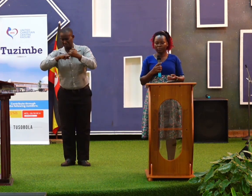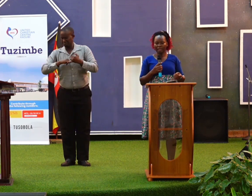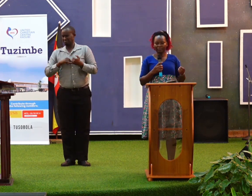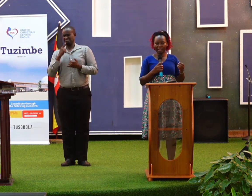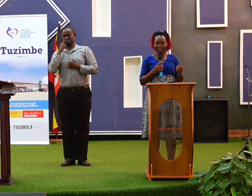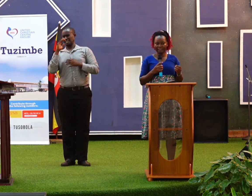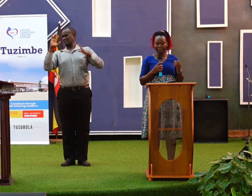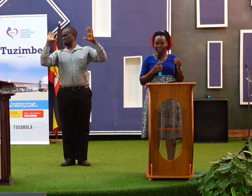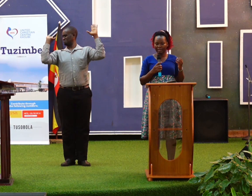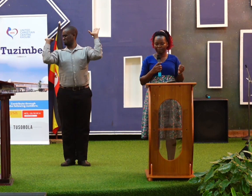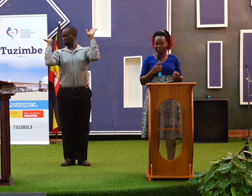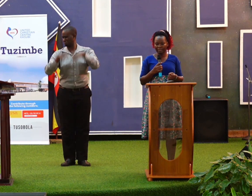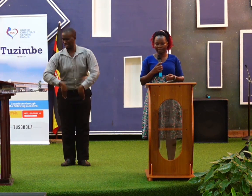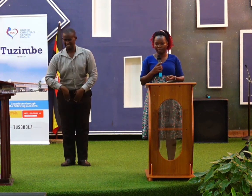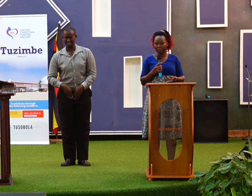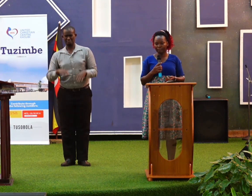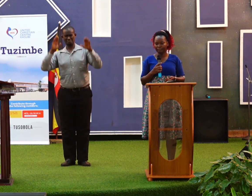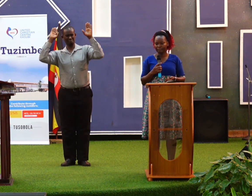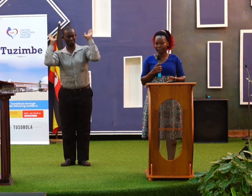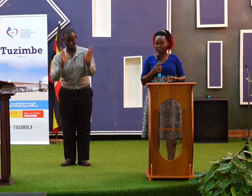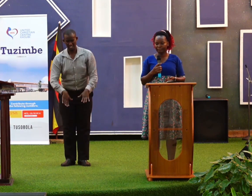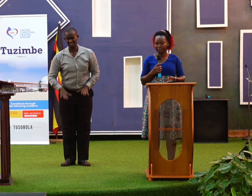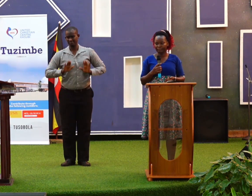He would have done something abominable.